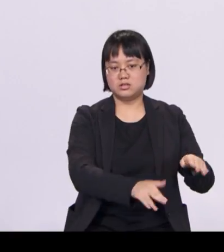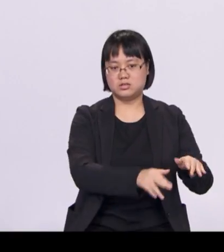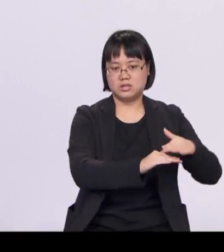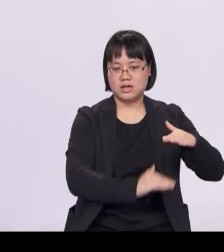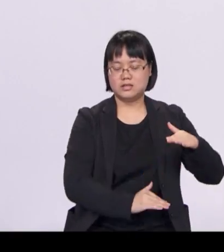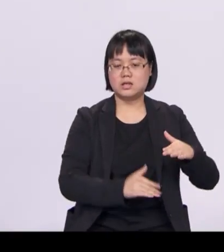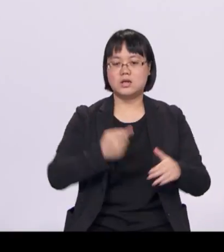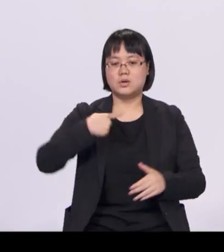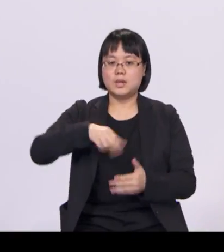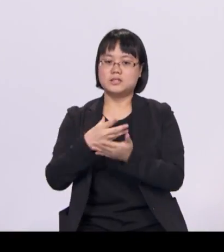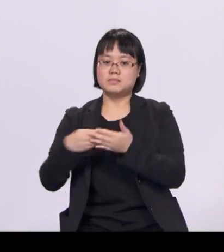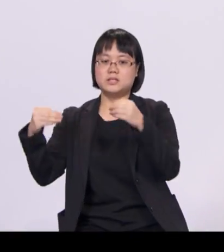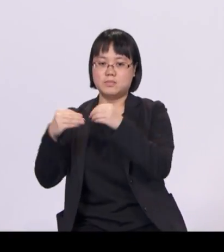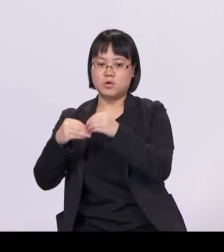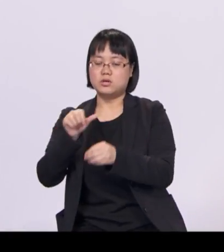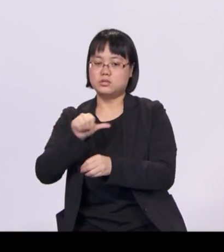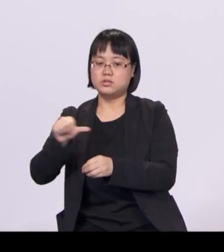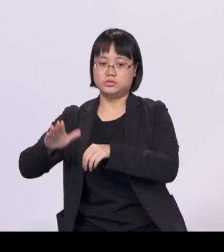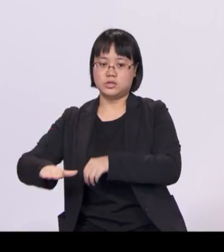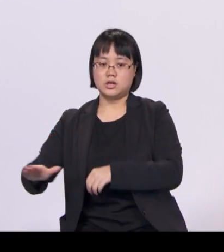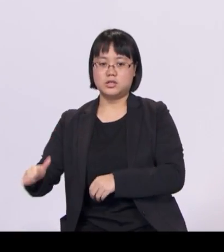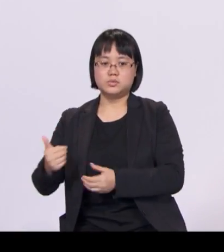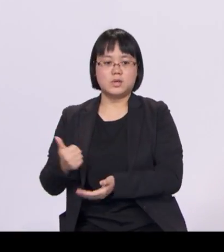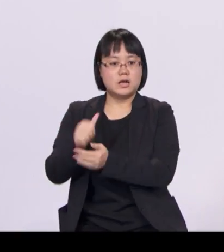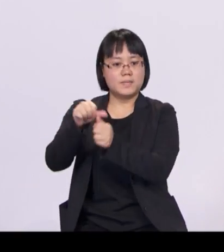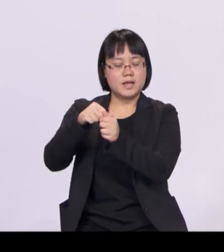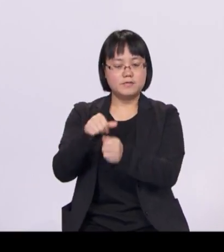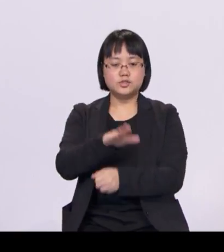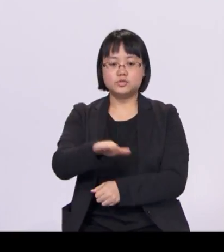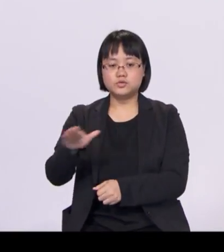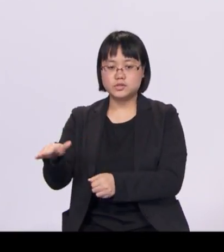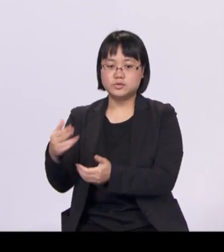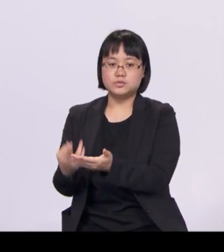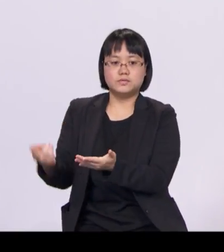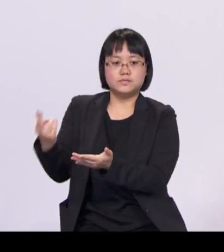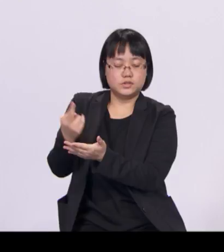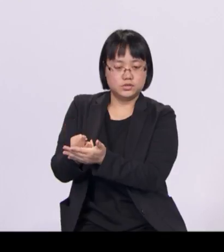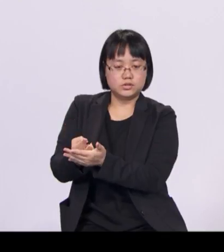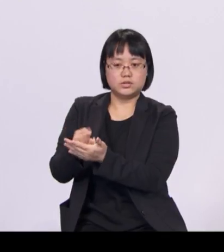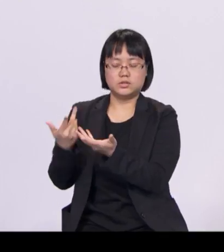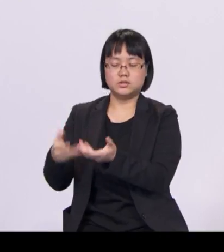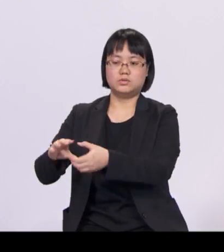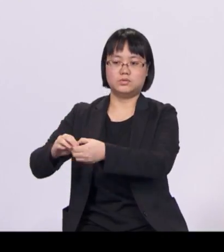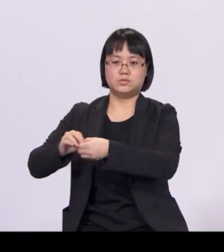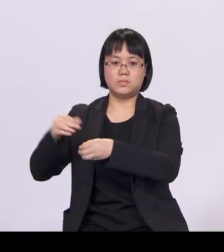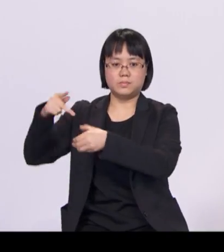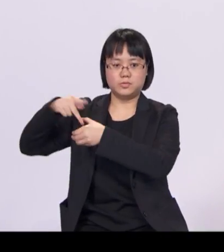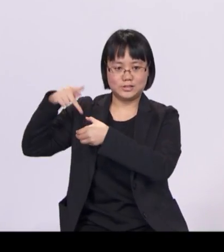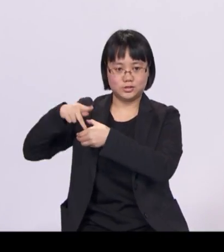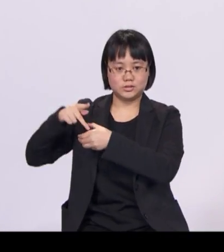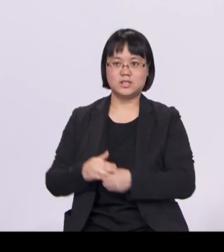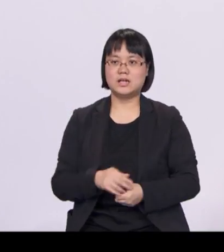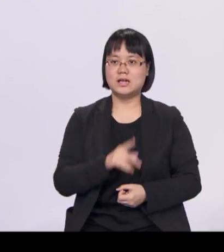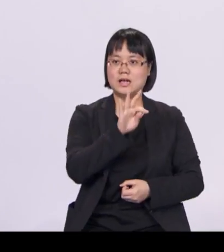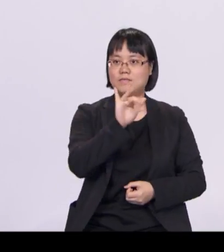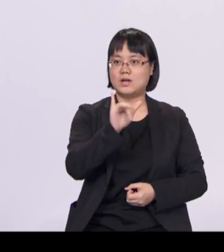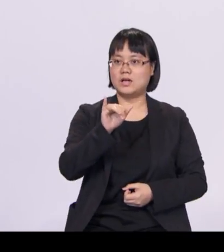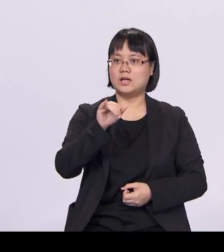help everyone reach his or her potential. In FY 2018, our education spending is